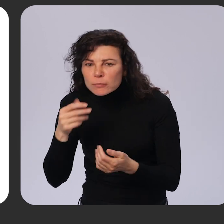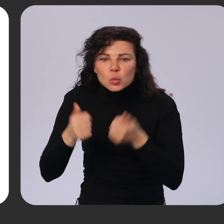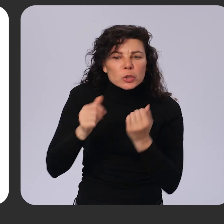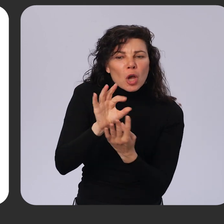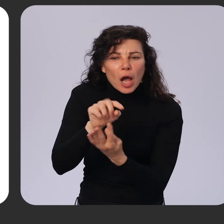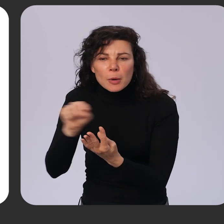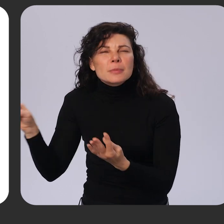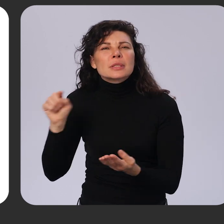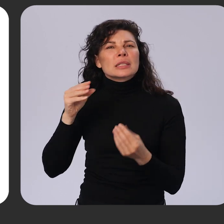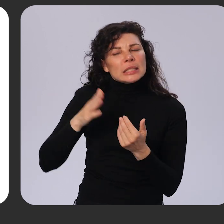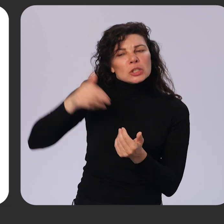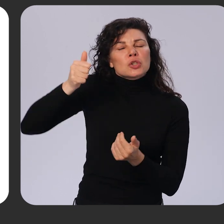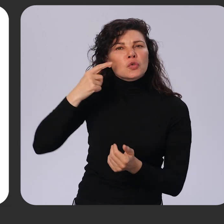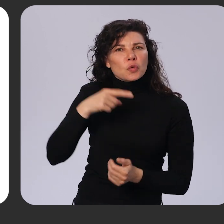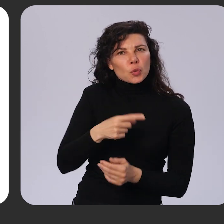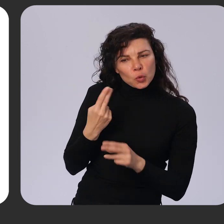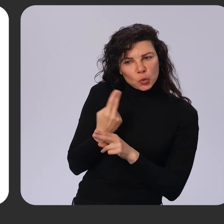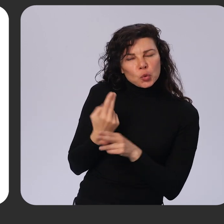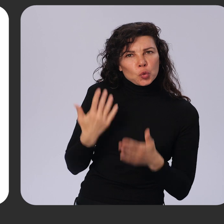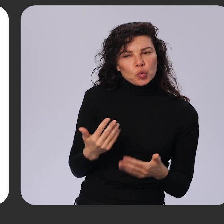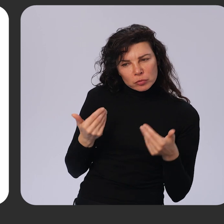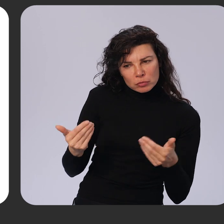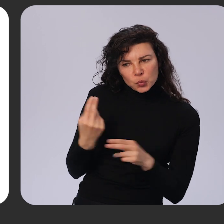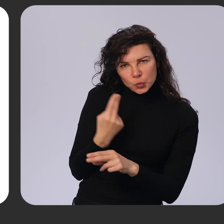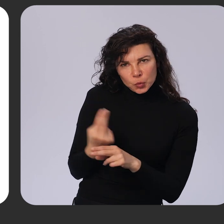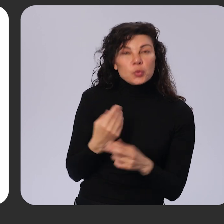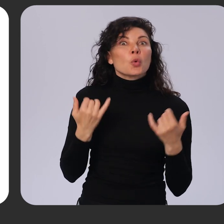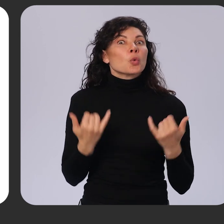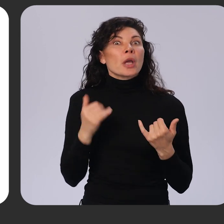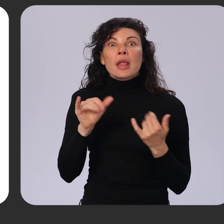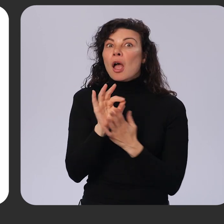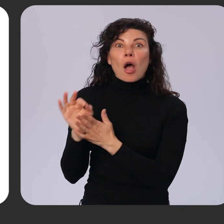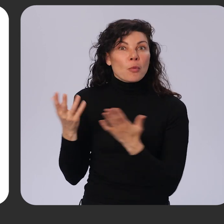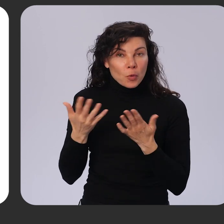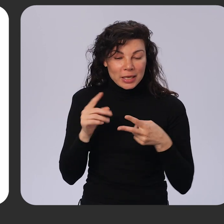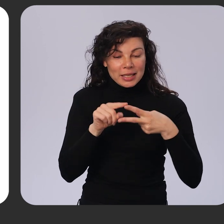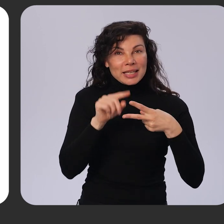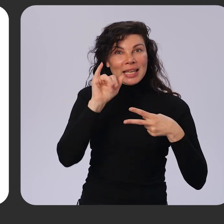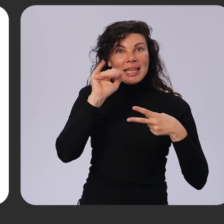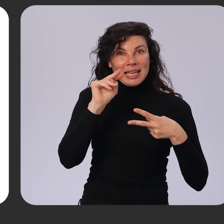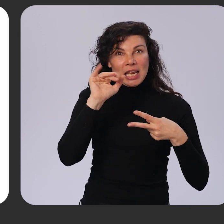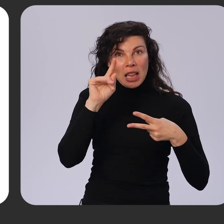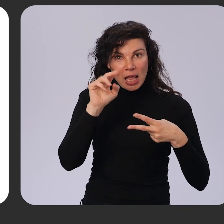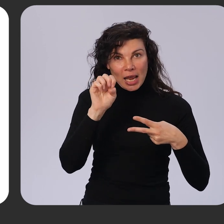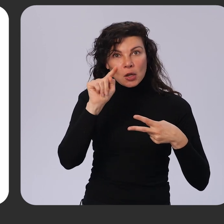amount of friction for the user. Today, those options are inline tokenization and card OTP.